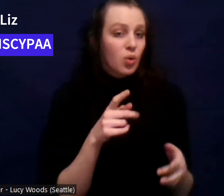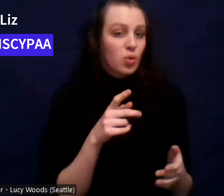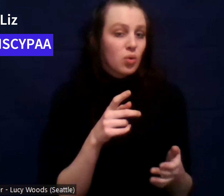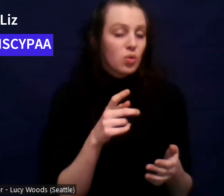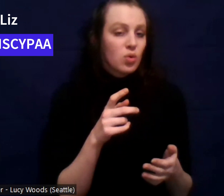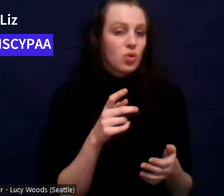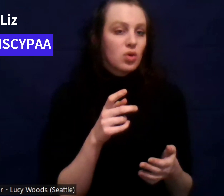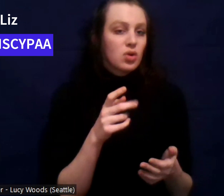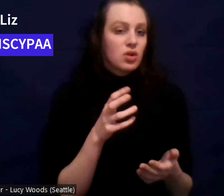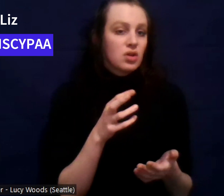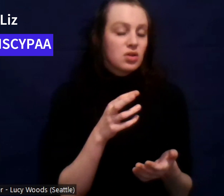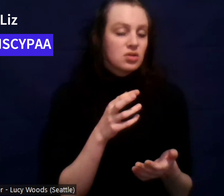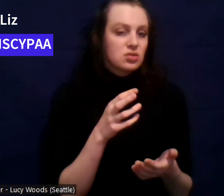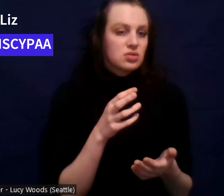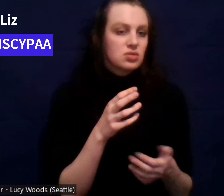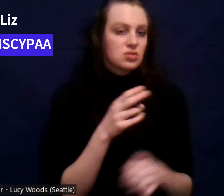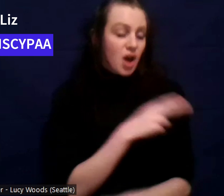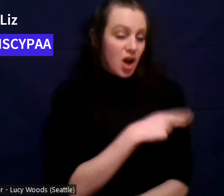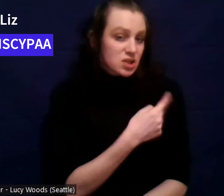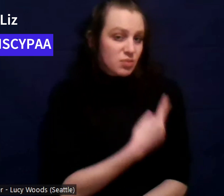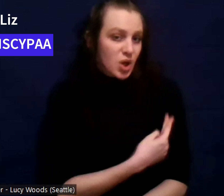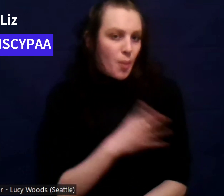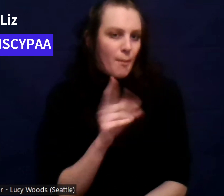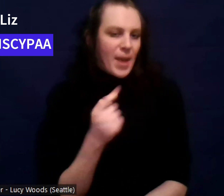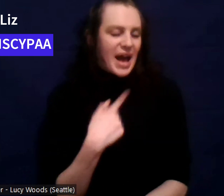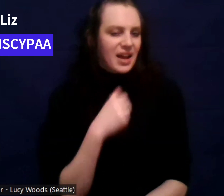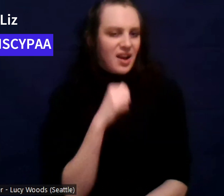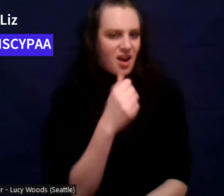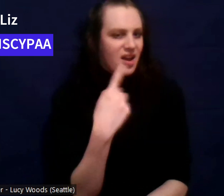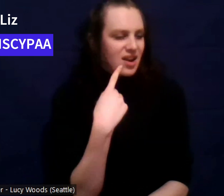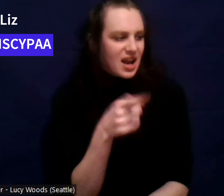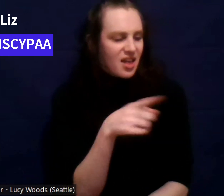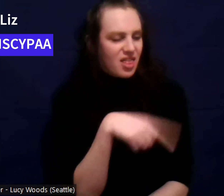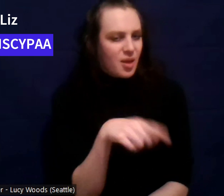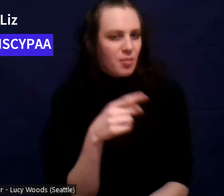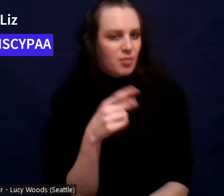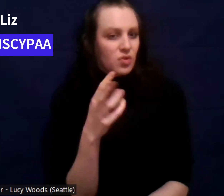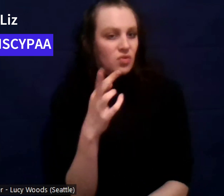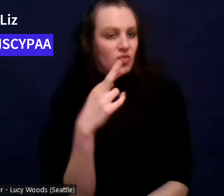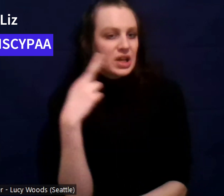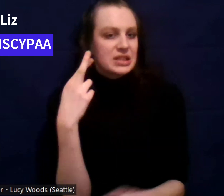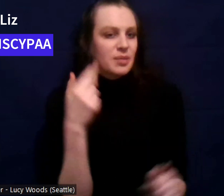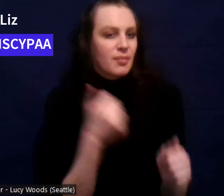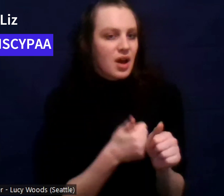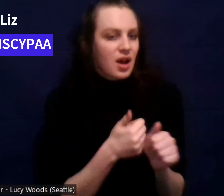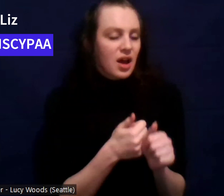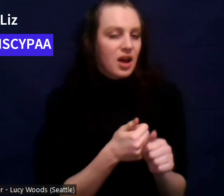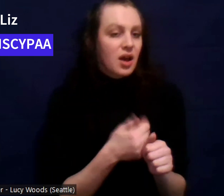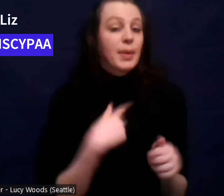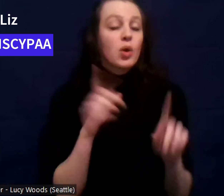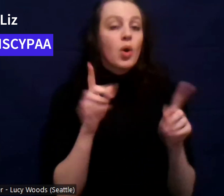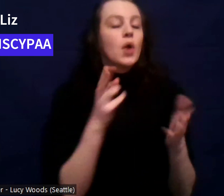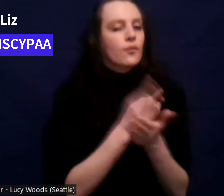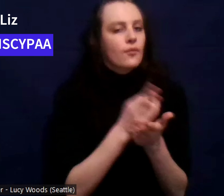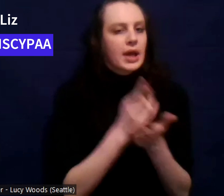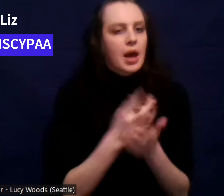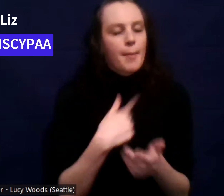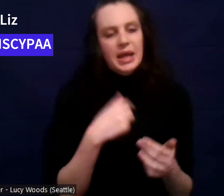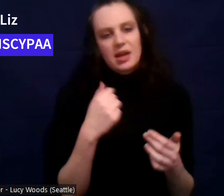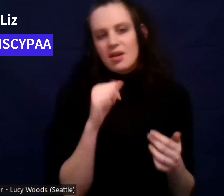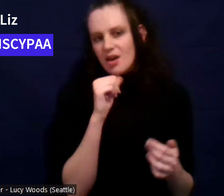telling them like my real issues. I wasn't telling them that I like, I wasn't telling them the way I drank. I wasn't telling them,